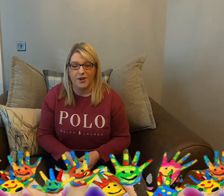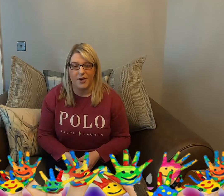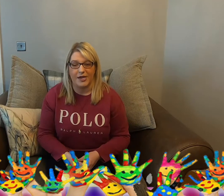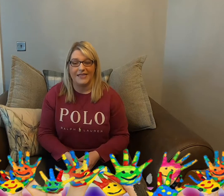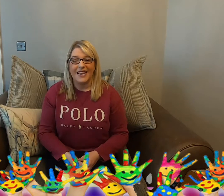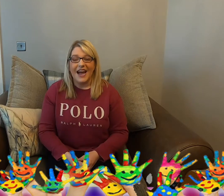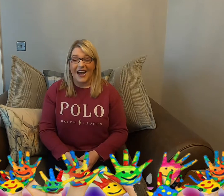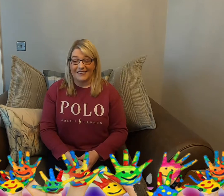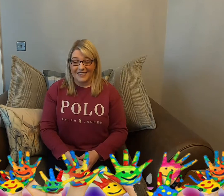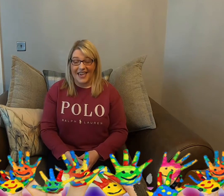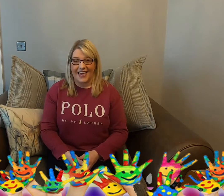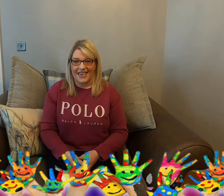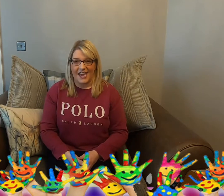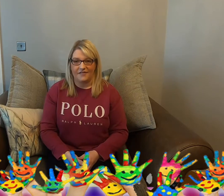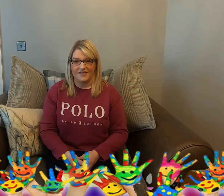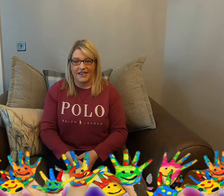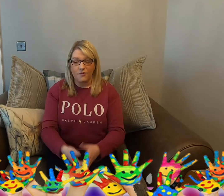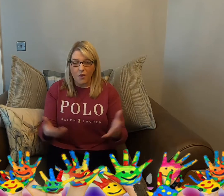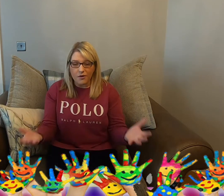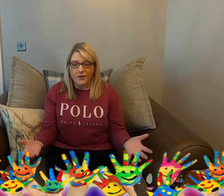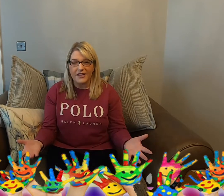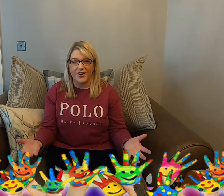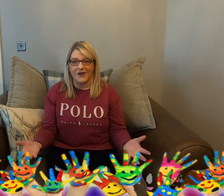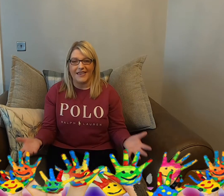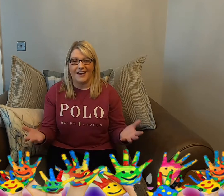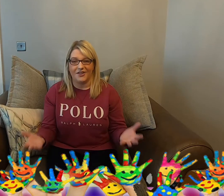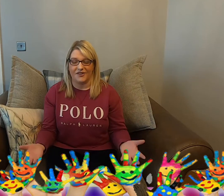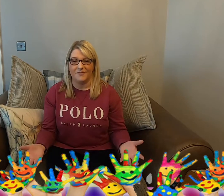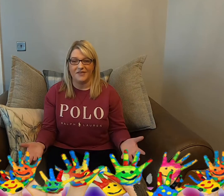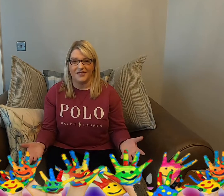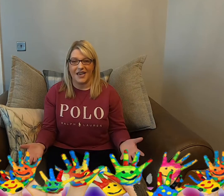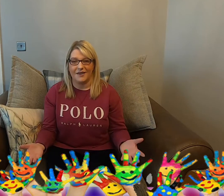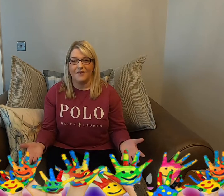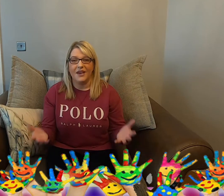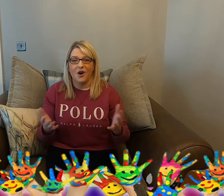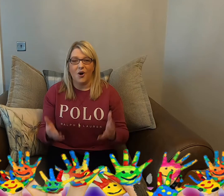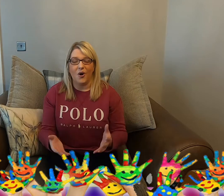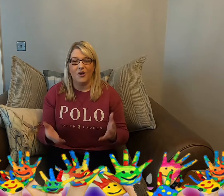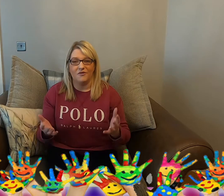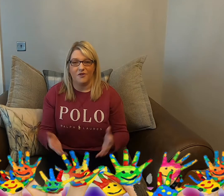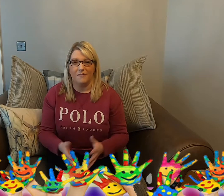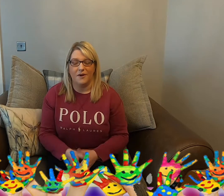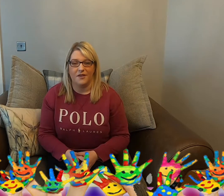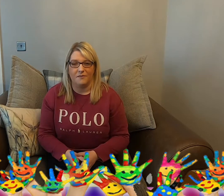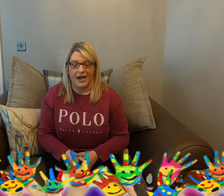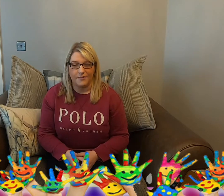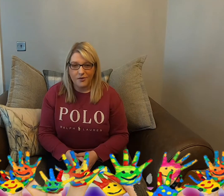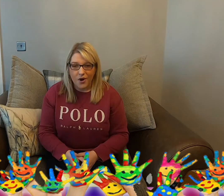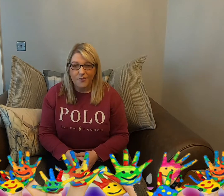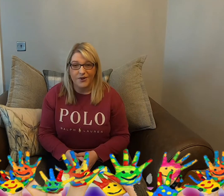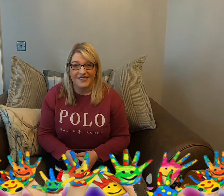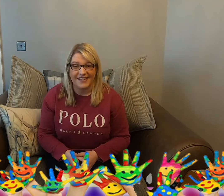learning at KFC. What were we learning at Christmas time? All from the Bible. What was it?